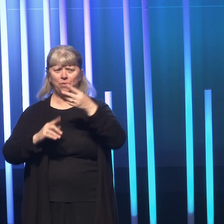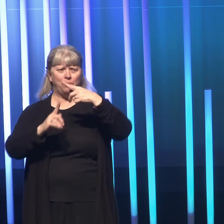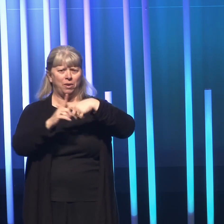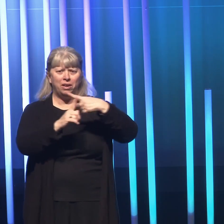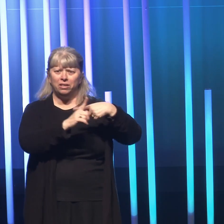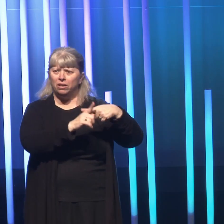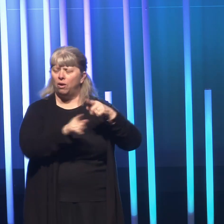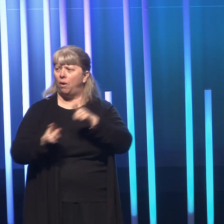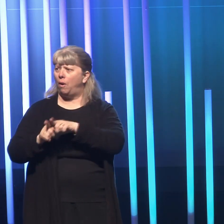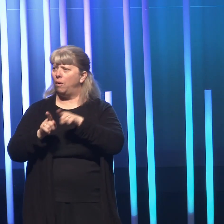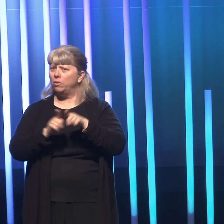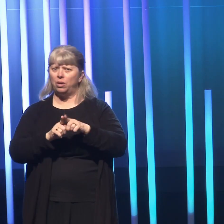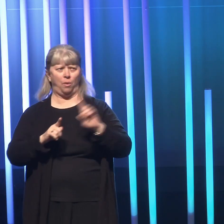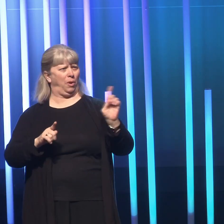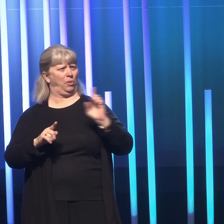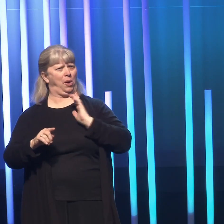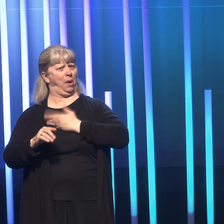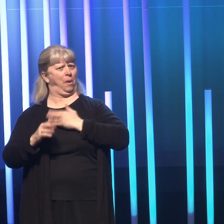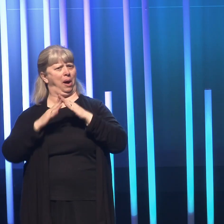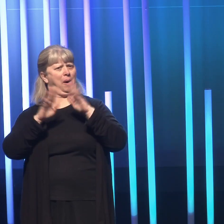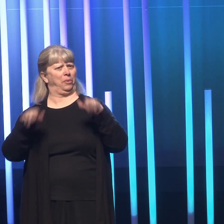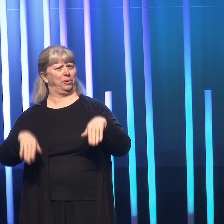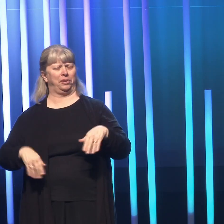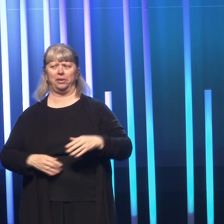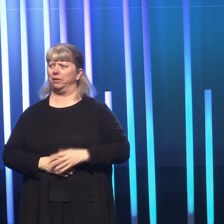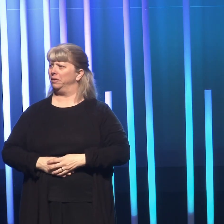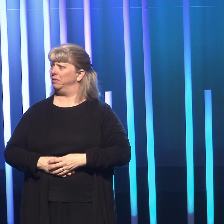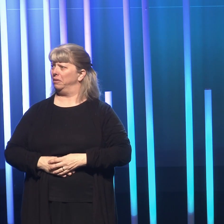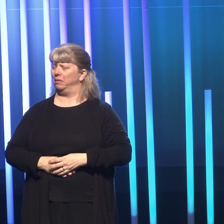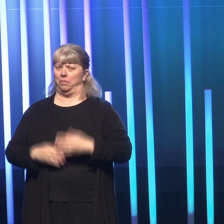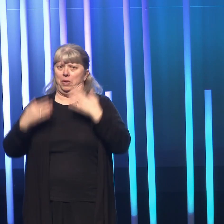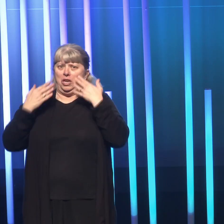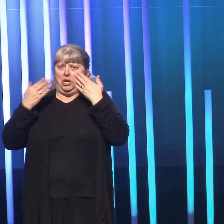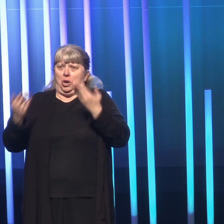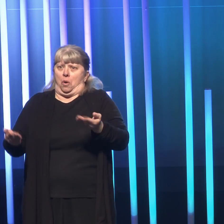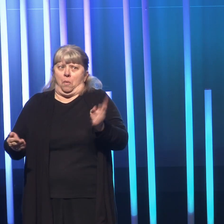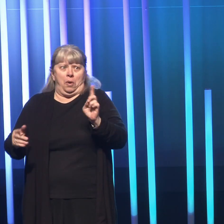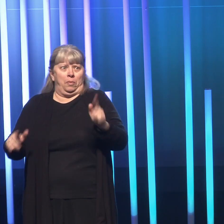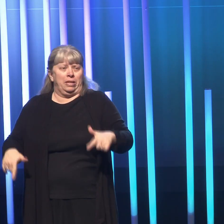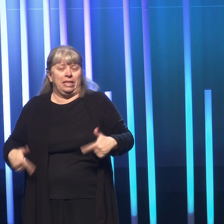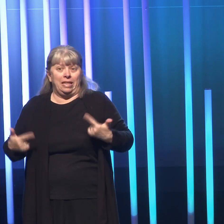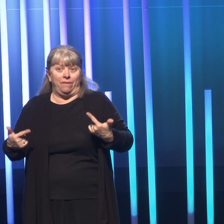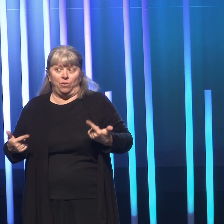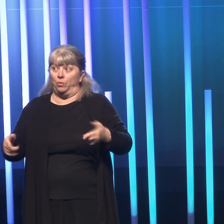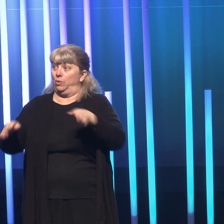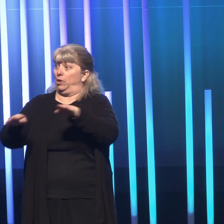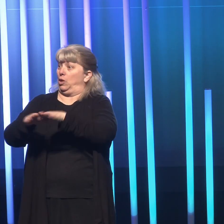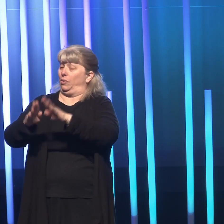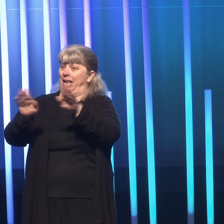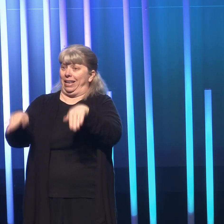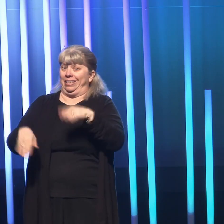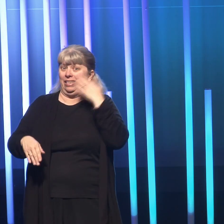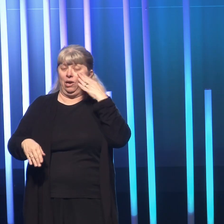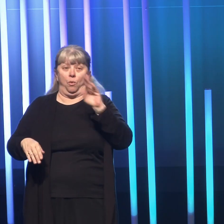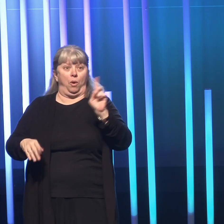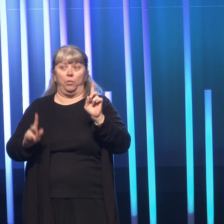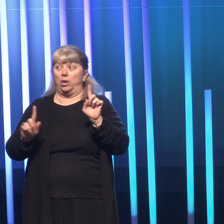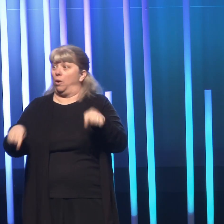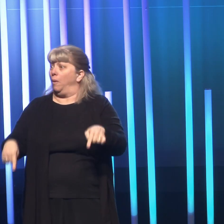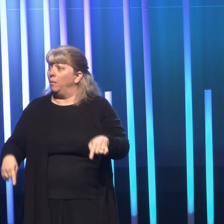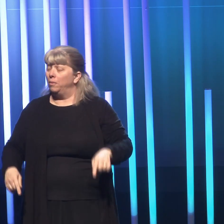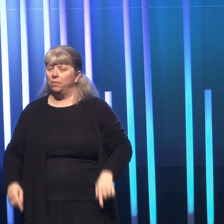And also, where was our house? Because we didn't know where we were living when we closed on our house. We didn't know where we were going.